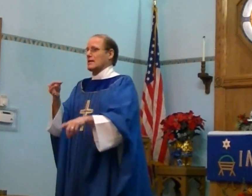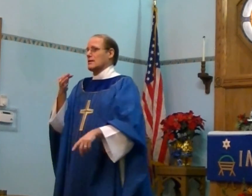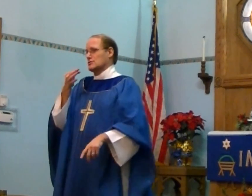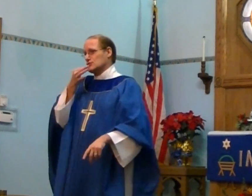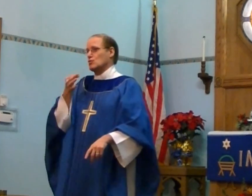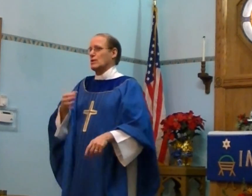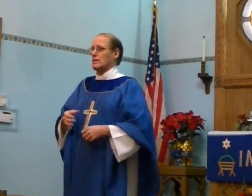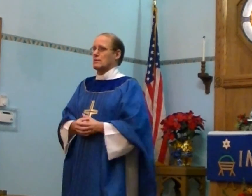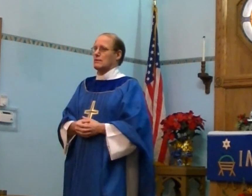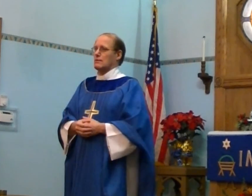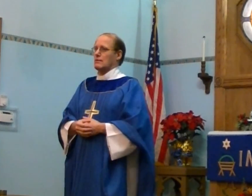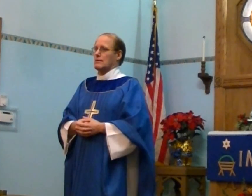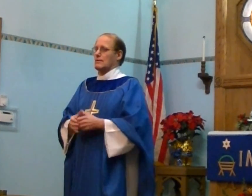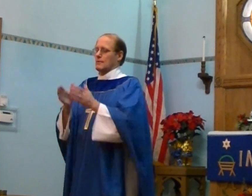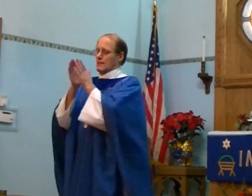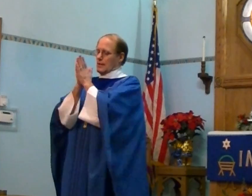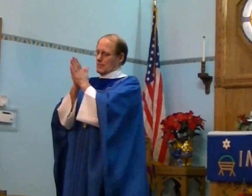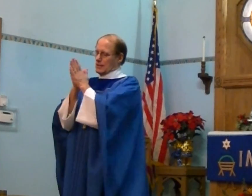soon Amen